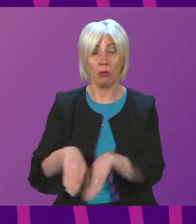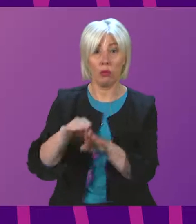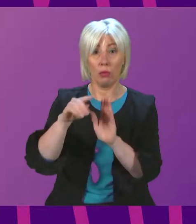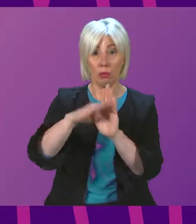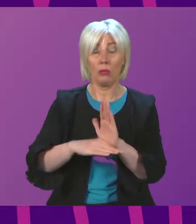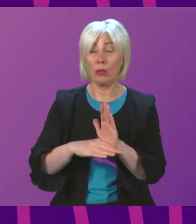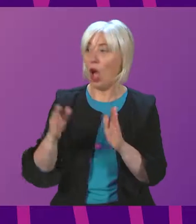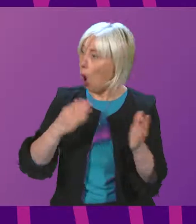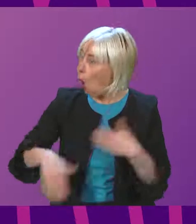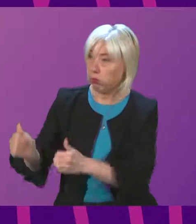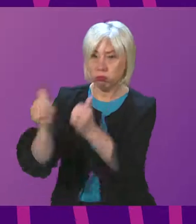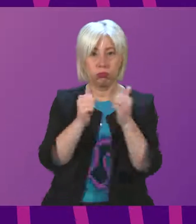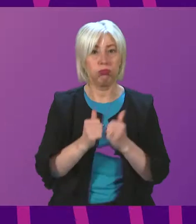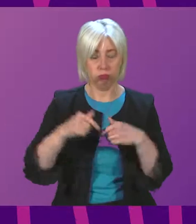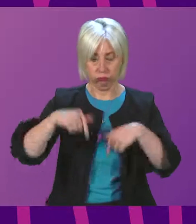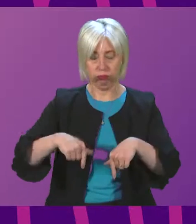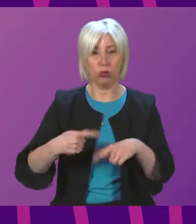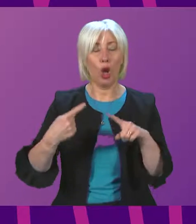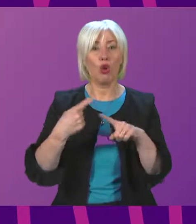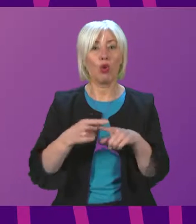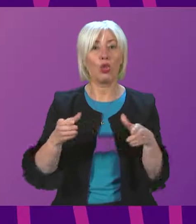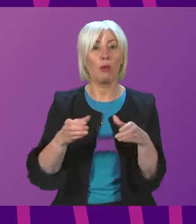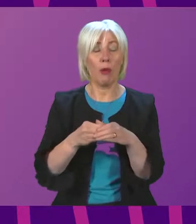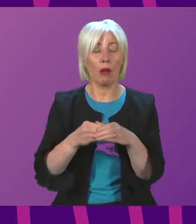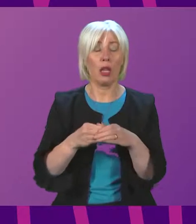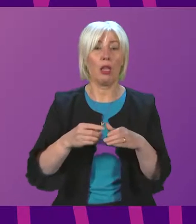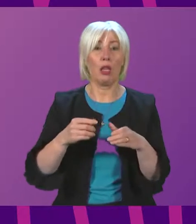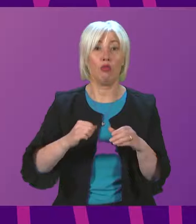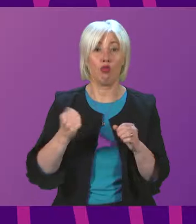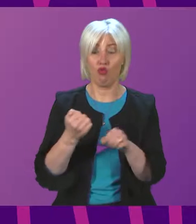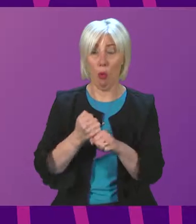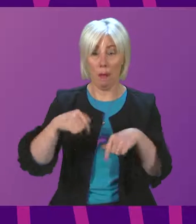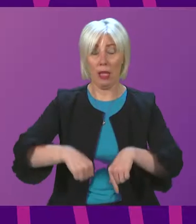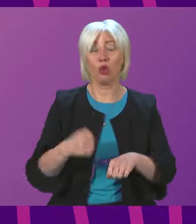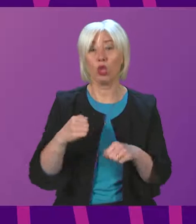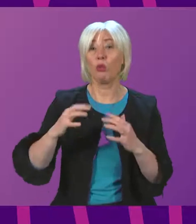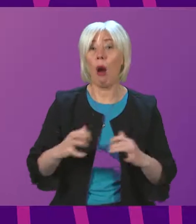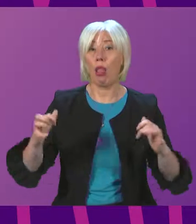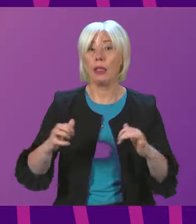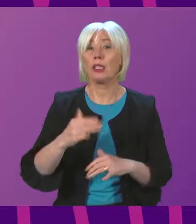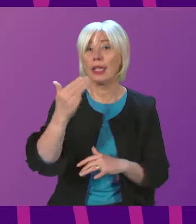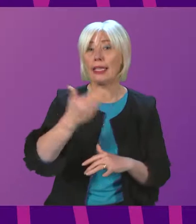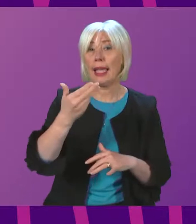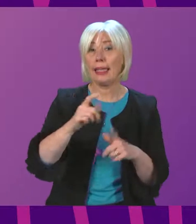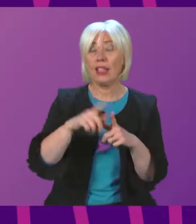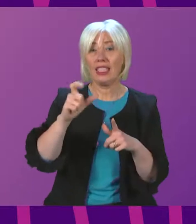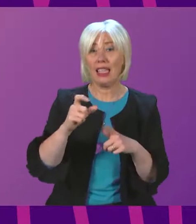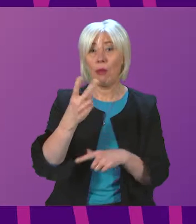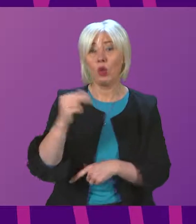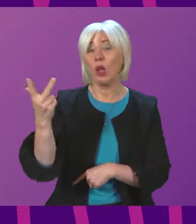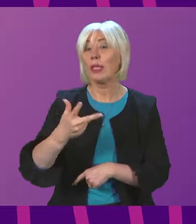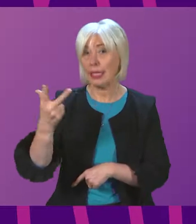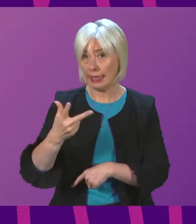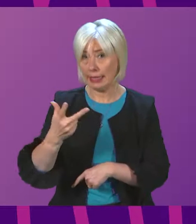supported by members of the Cross-Party Local Government and Communities Committee of the Scottish Parliament on 19 December 2018.